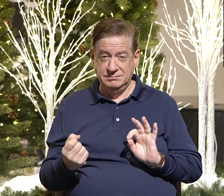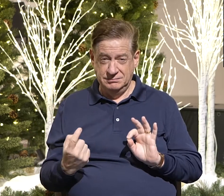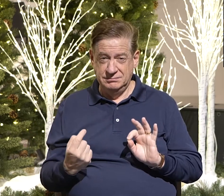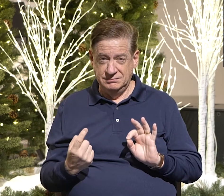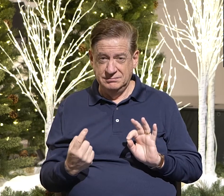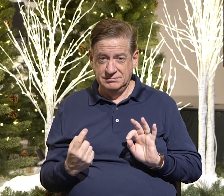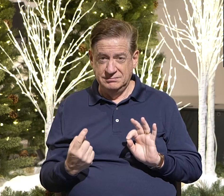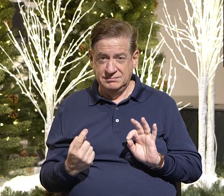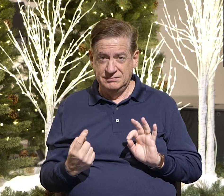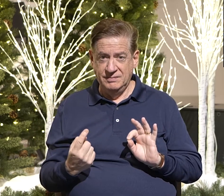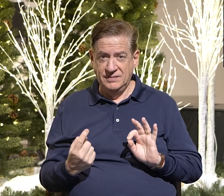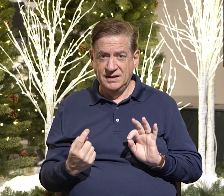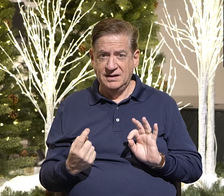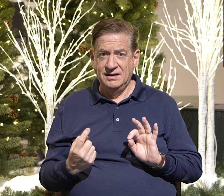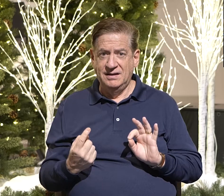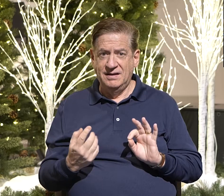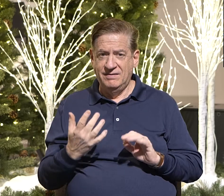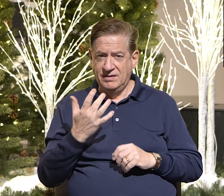In a favorable time,